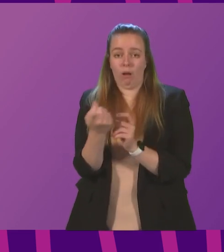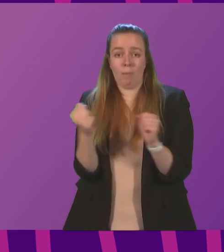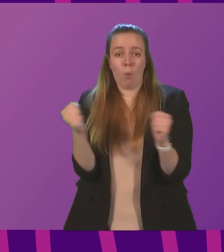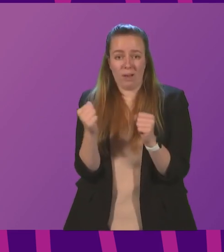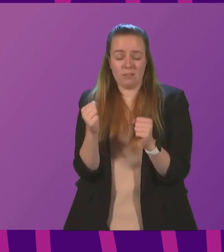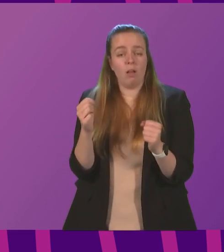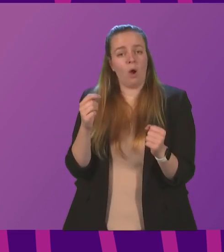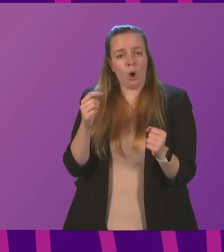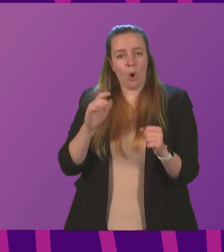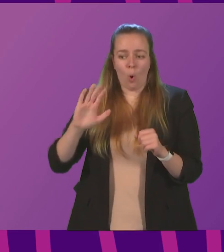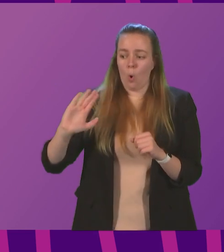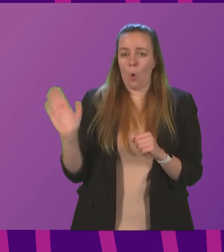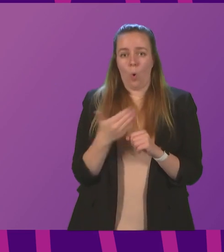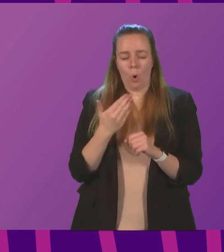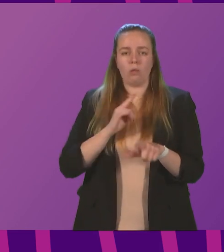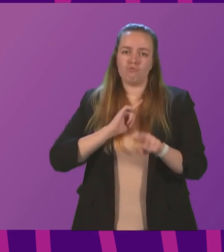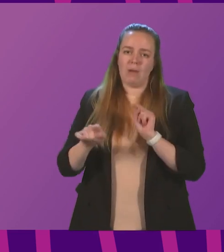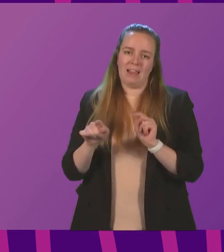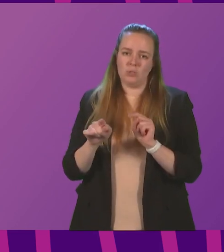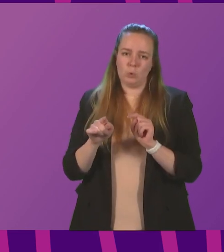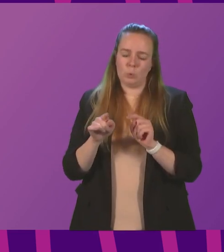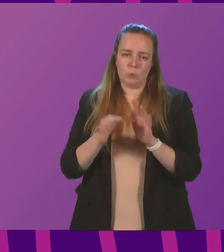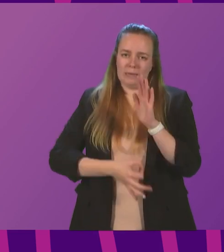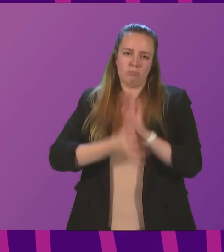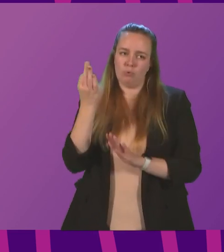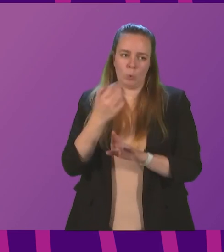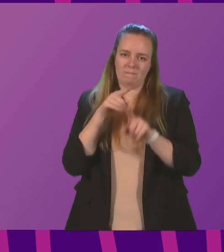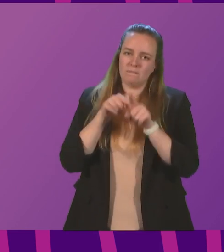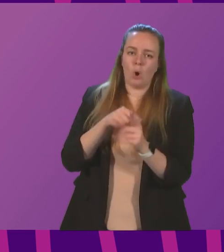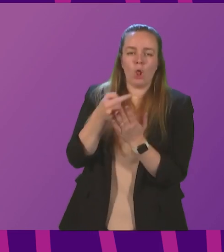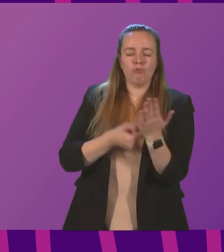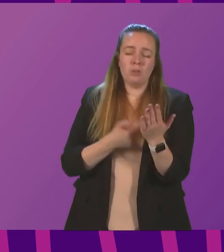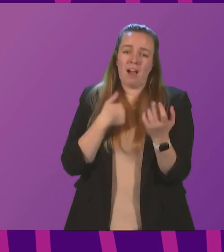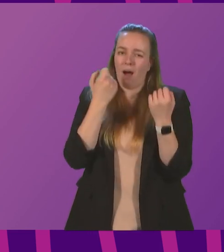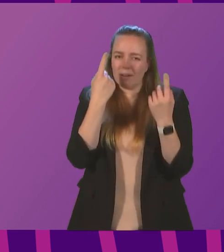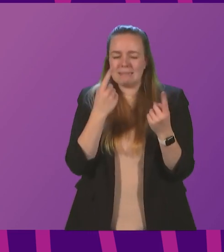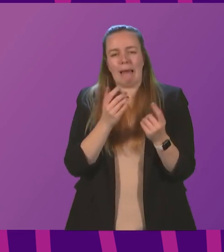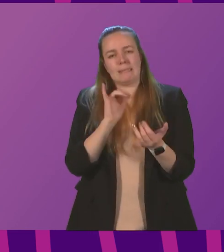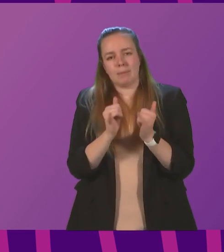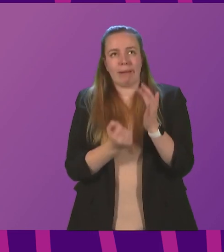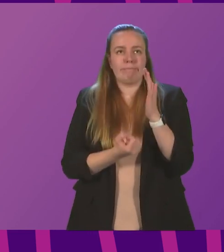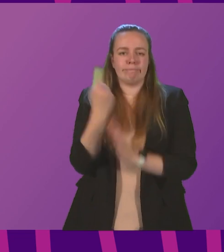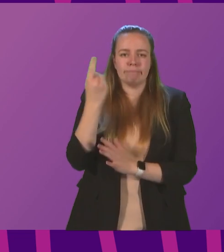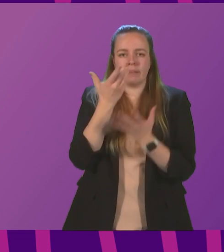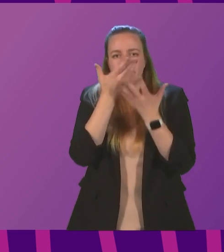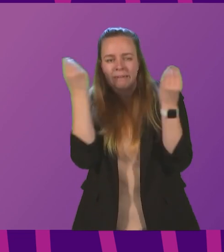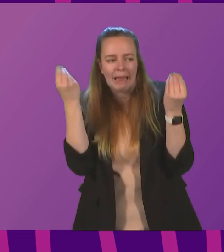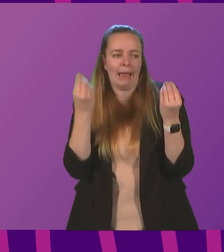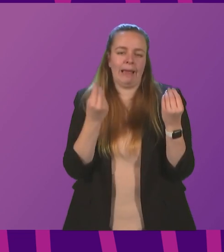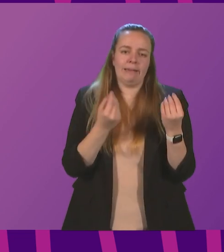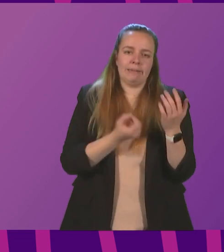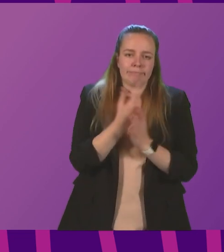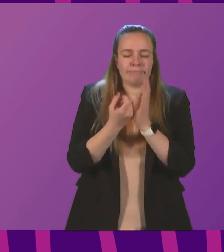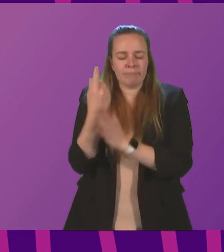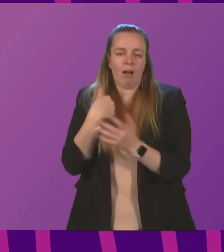all of us just try to increase our compliance. I understand, and you know, all of us slip up from time to time on these things.